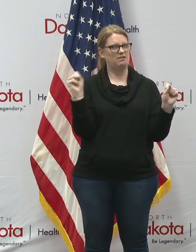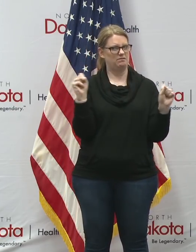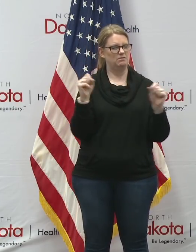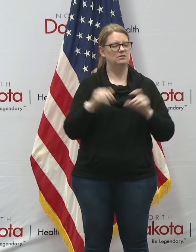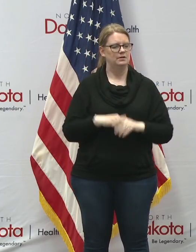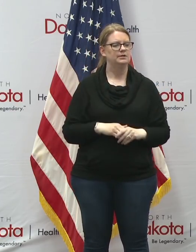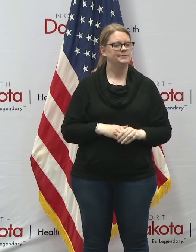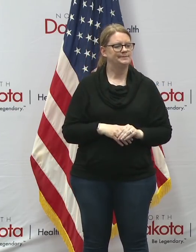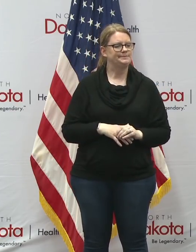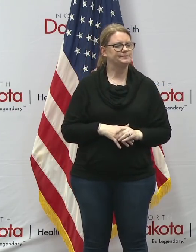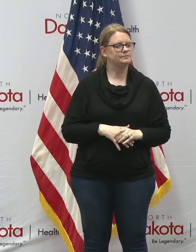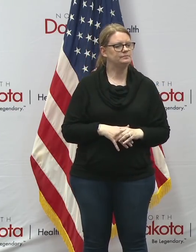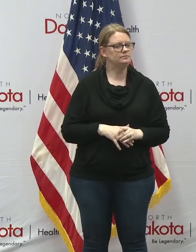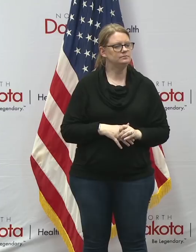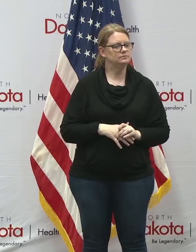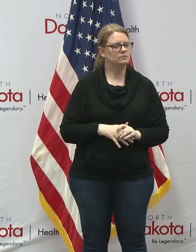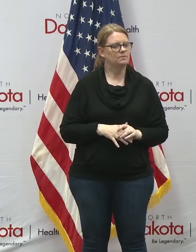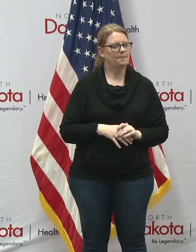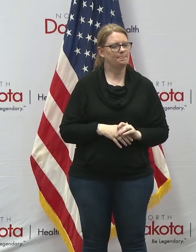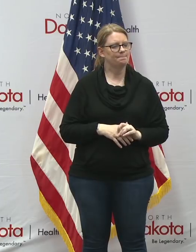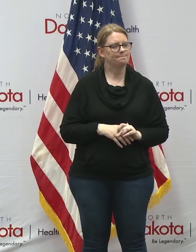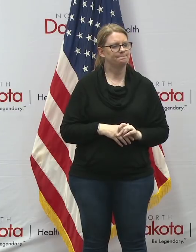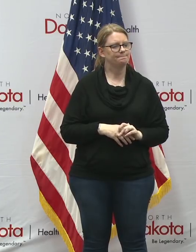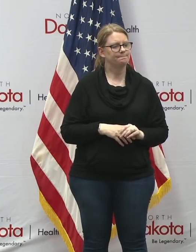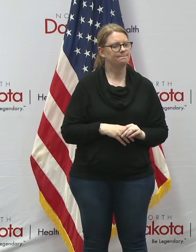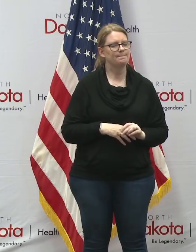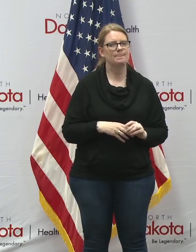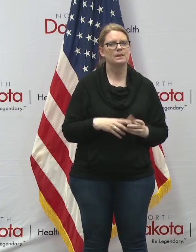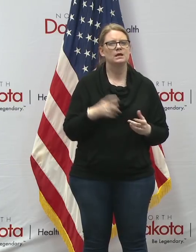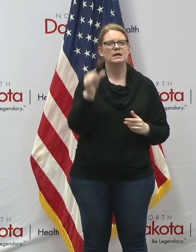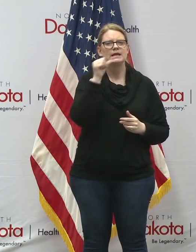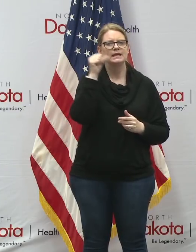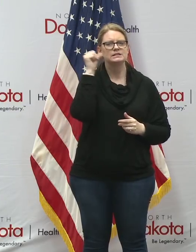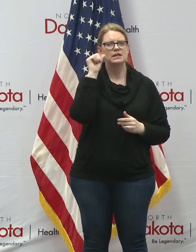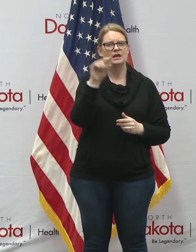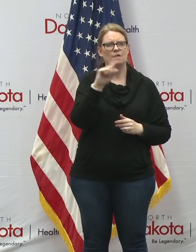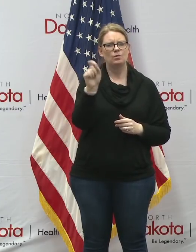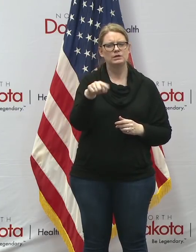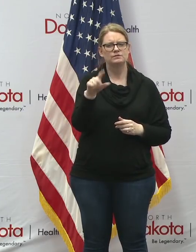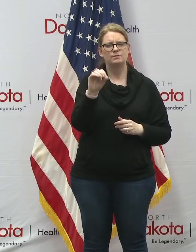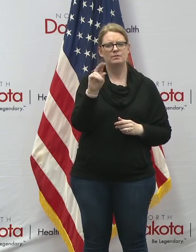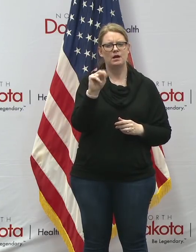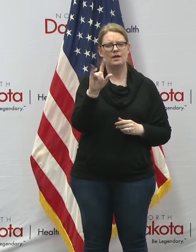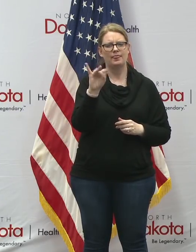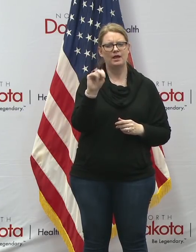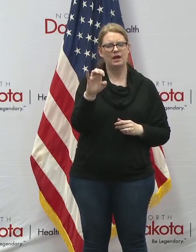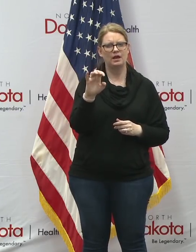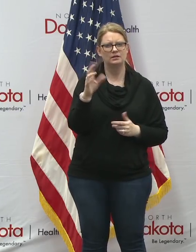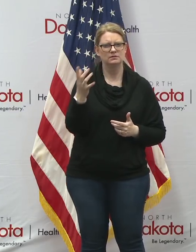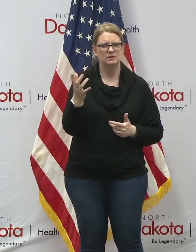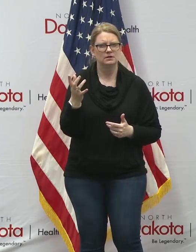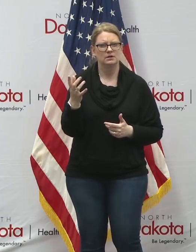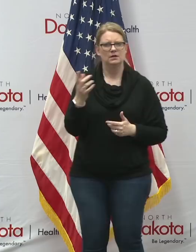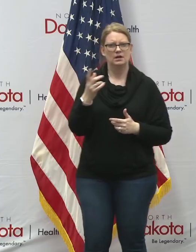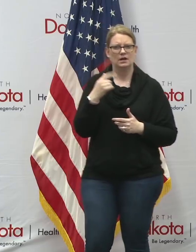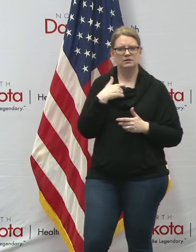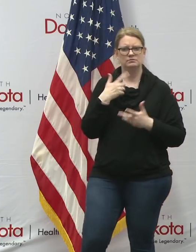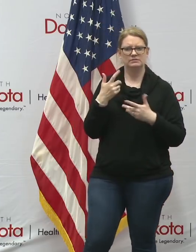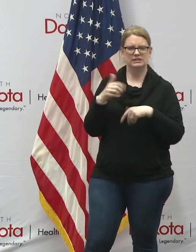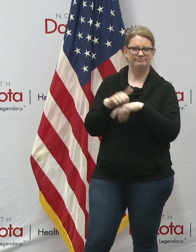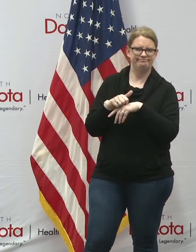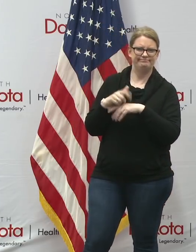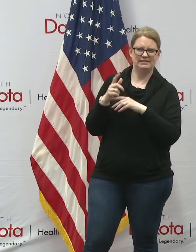as a yesterday we had a question that came in from online where we deferred it back to the individual